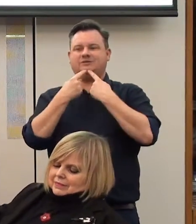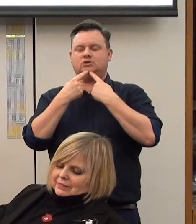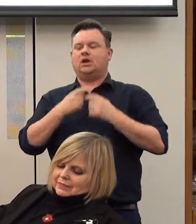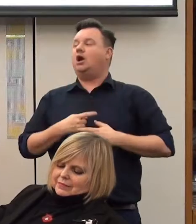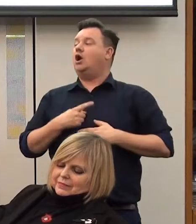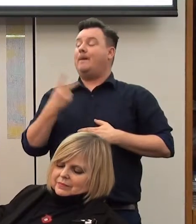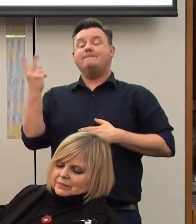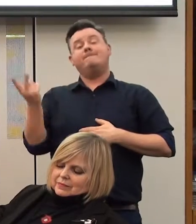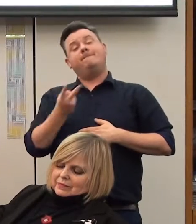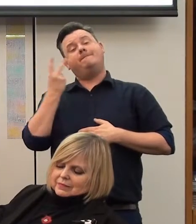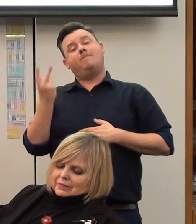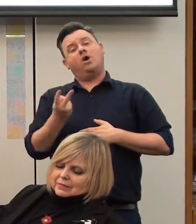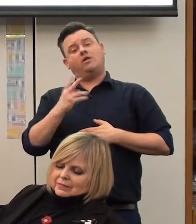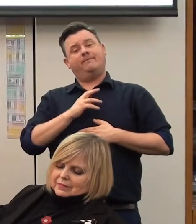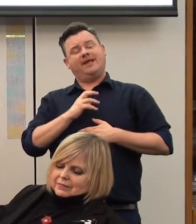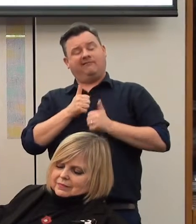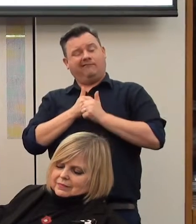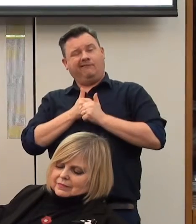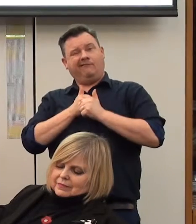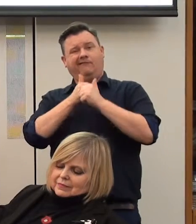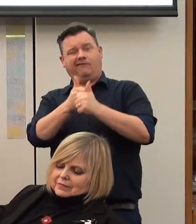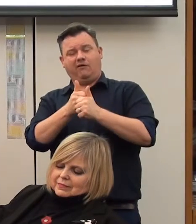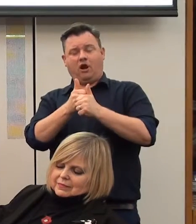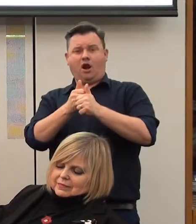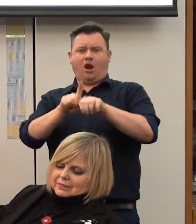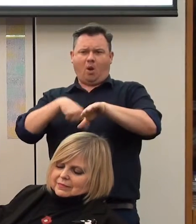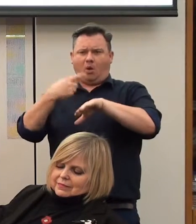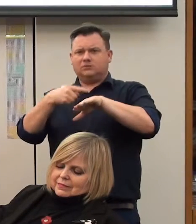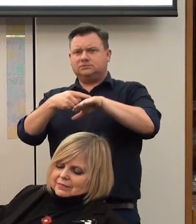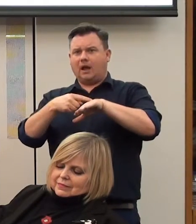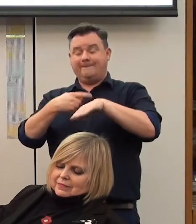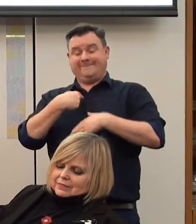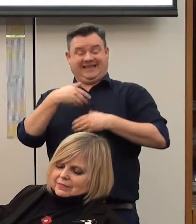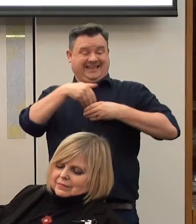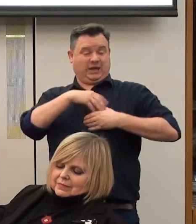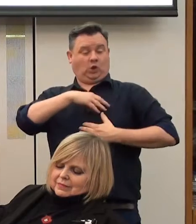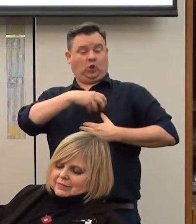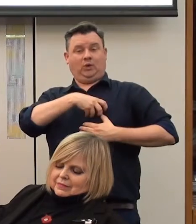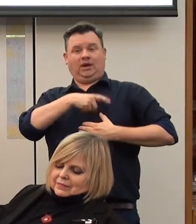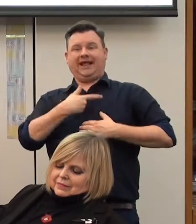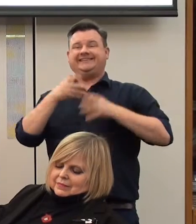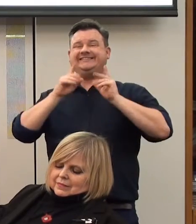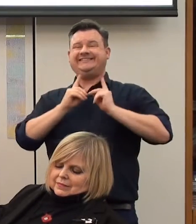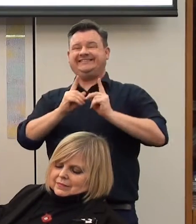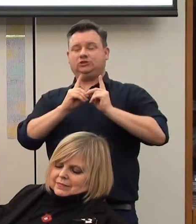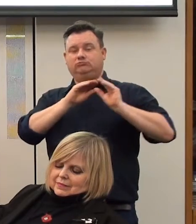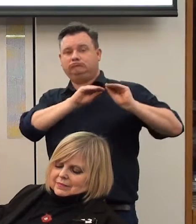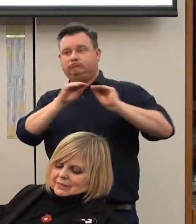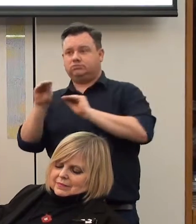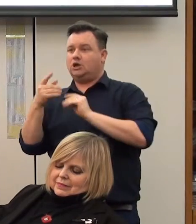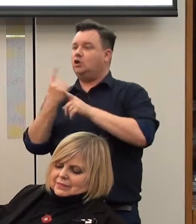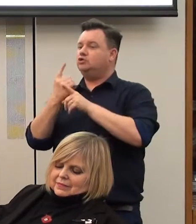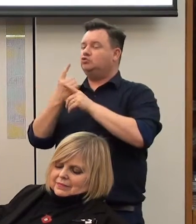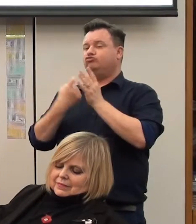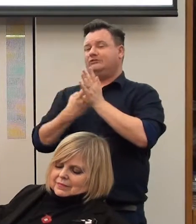Richard and Susie have been advocates for a long time. As long as I've been in the union and teaching, I've been able to talk to Richard